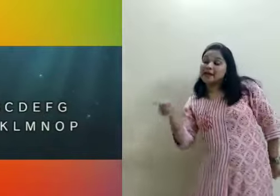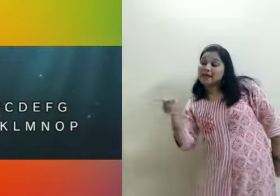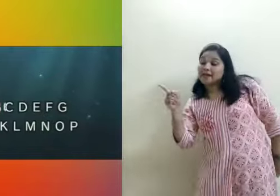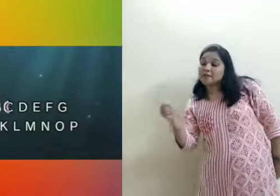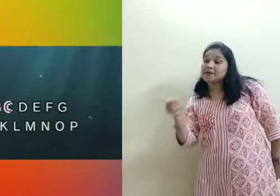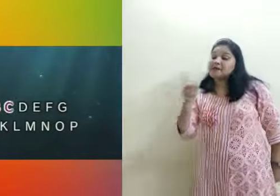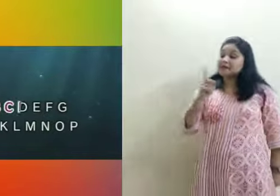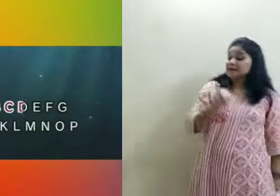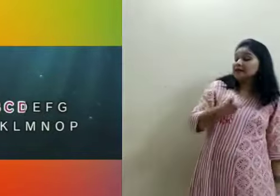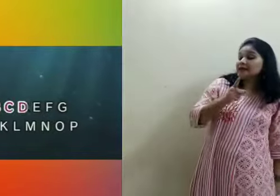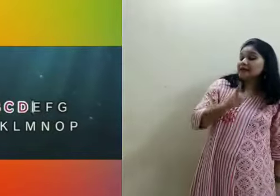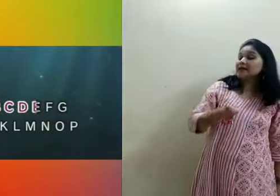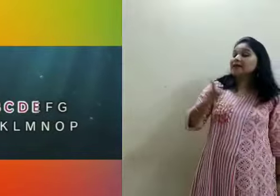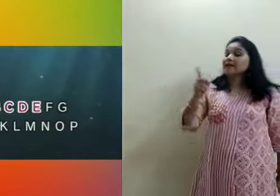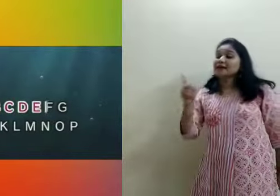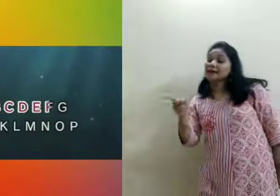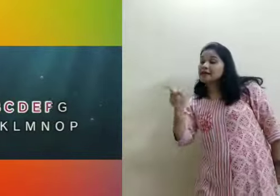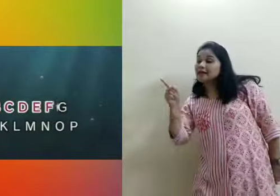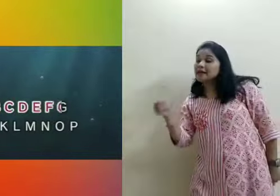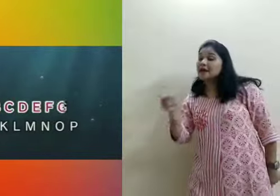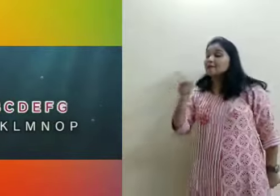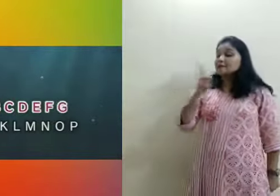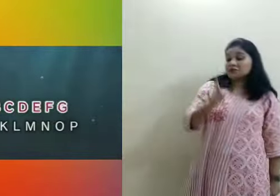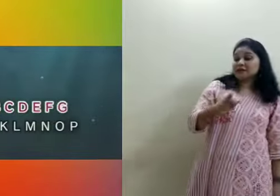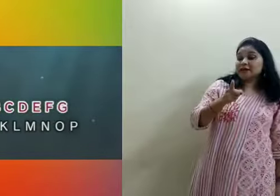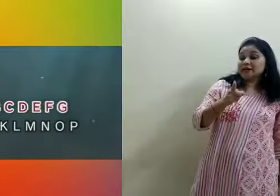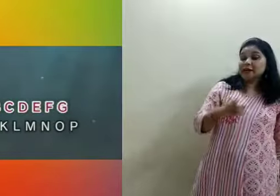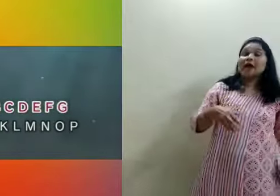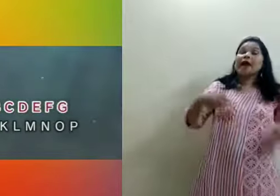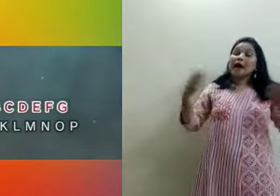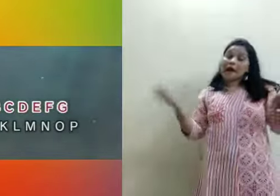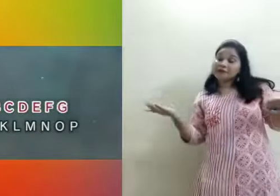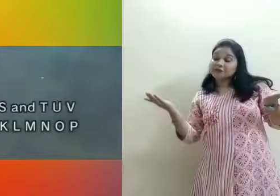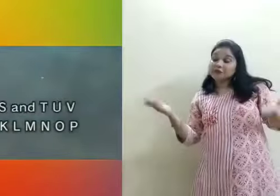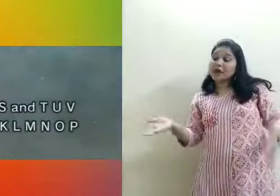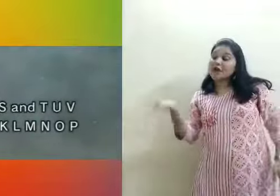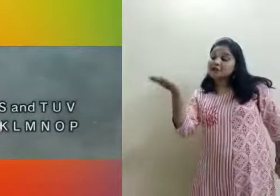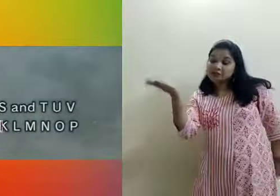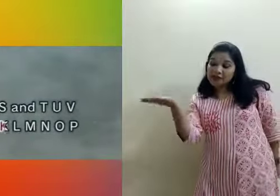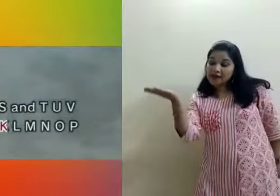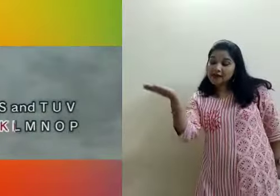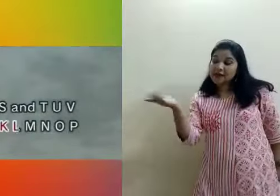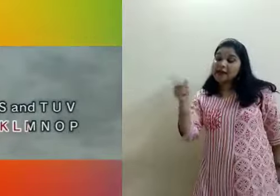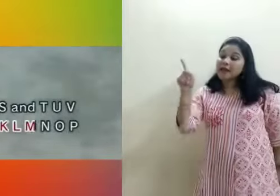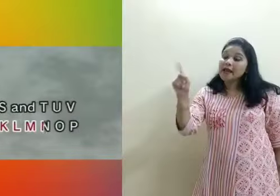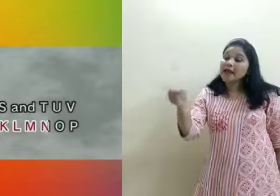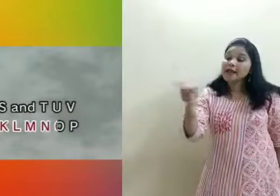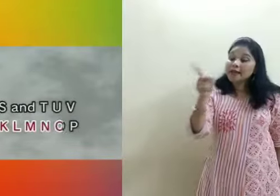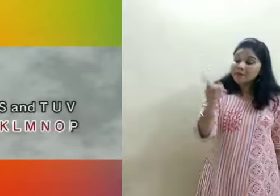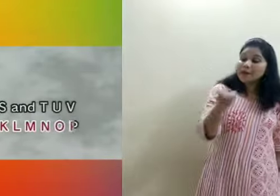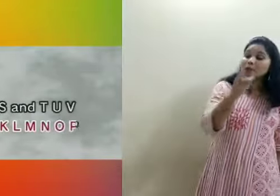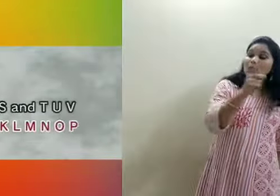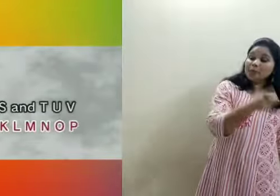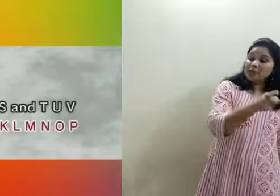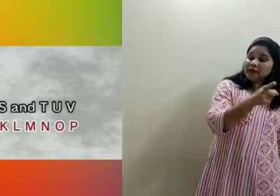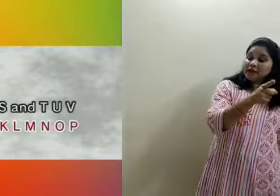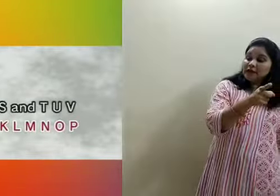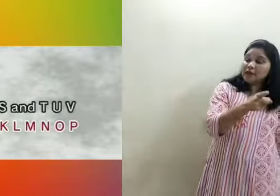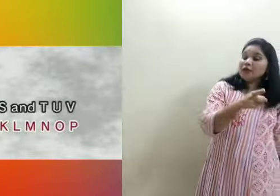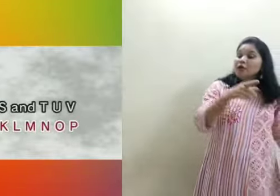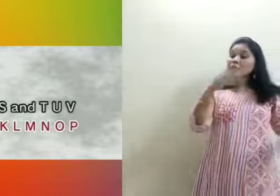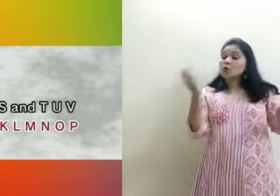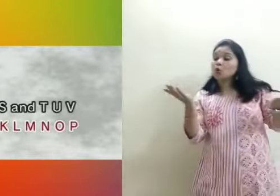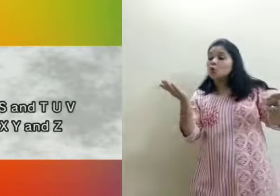A, B, C, D, E, F, G, H, I, J, K, L, M, N, O, P,